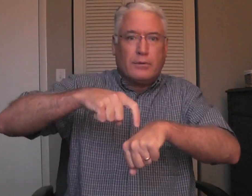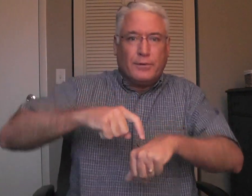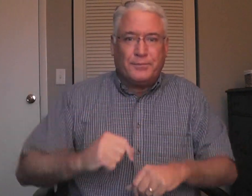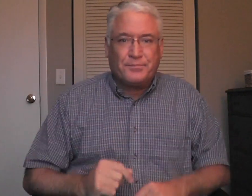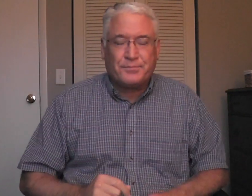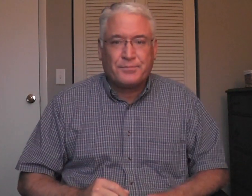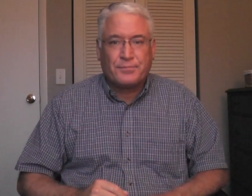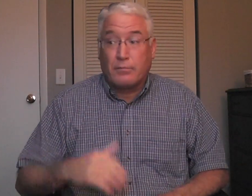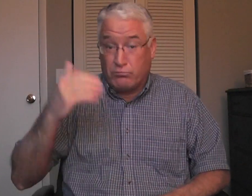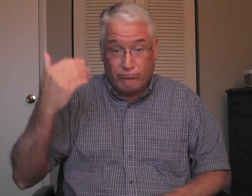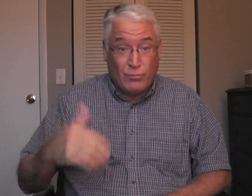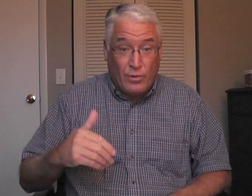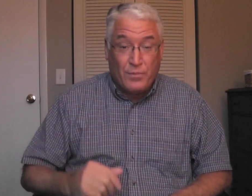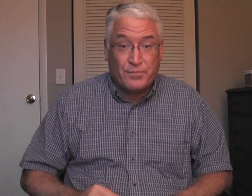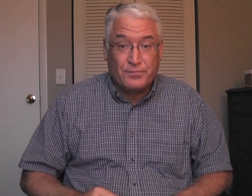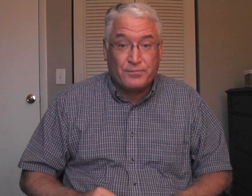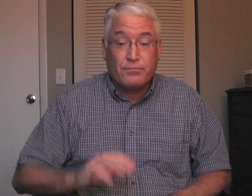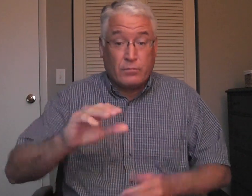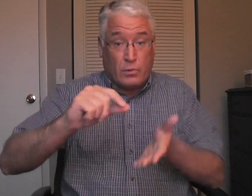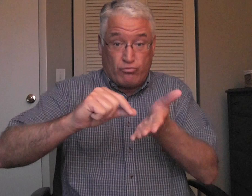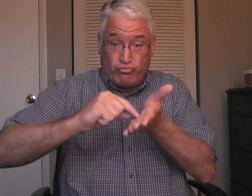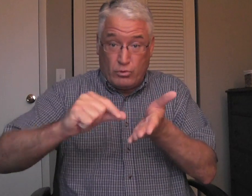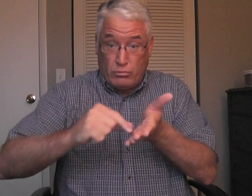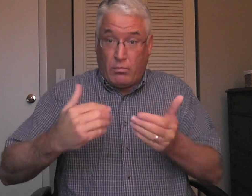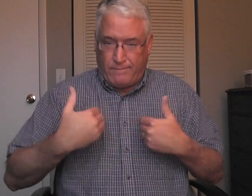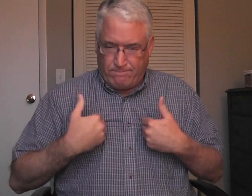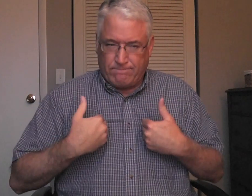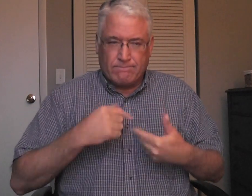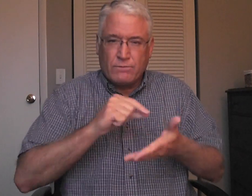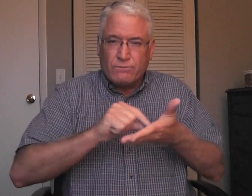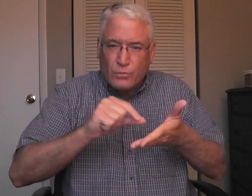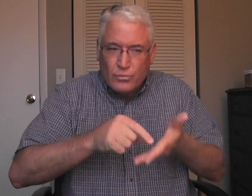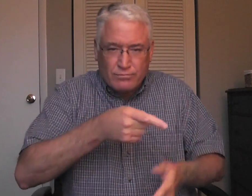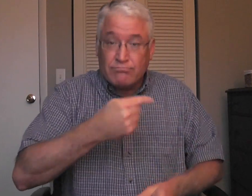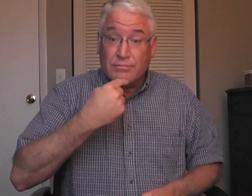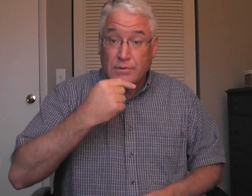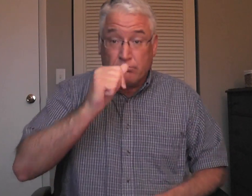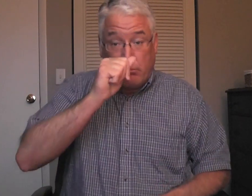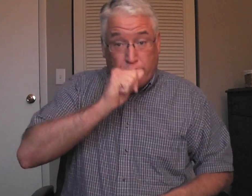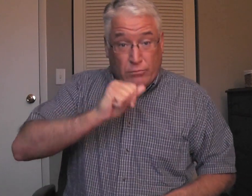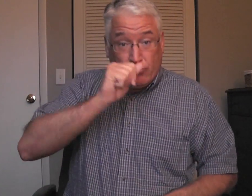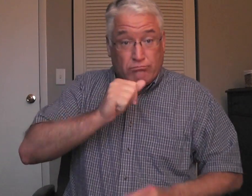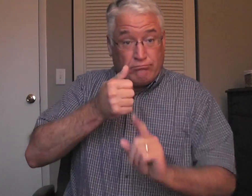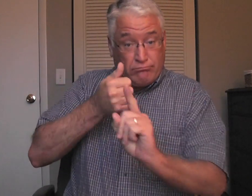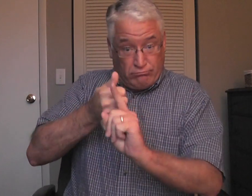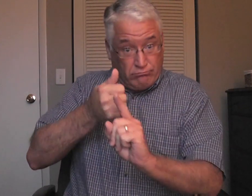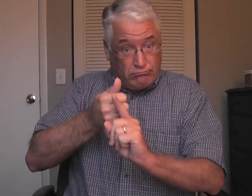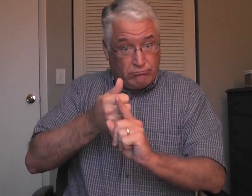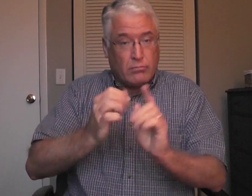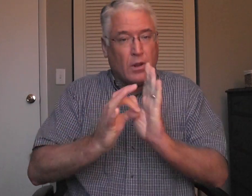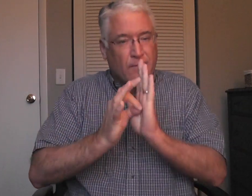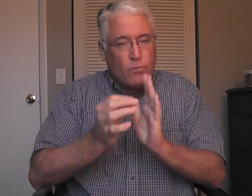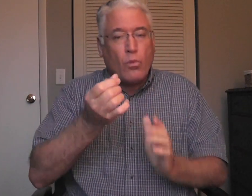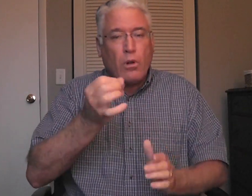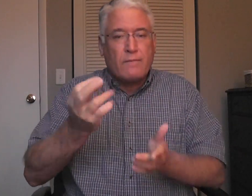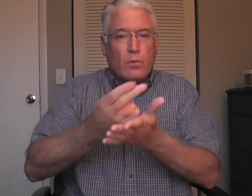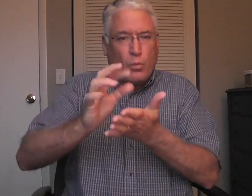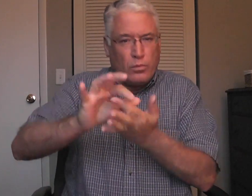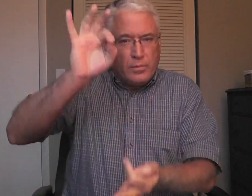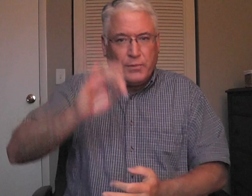requires a lot of time, too. You know, we have a verse that explains that patience is a fruit of the Spirit.